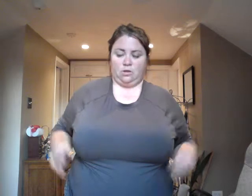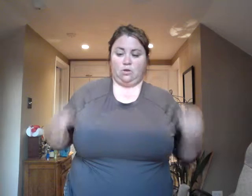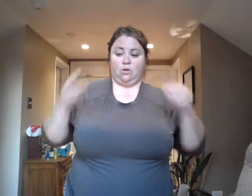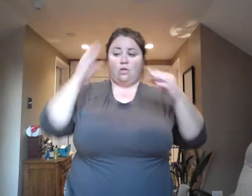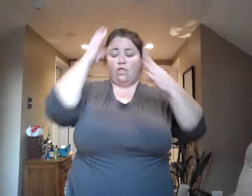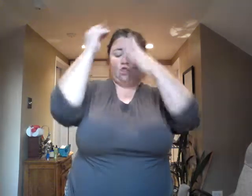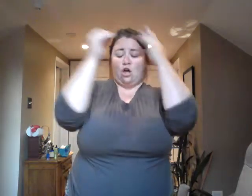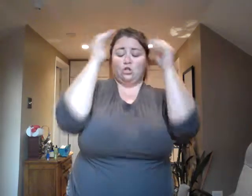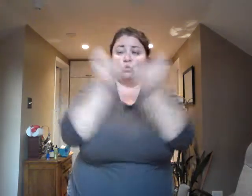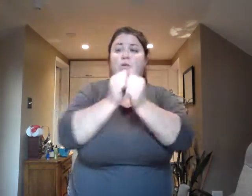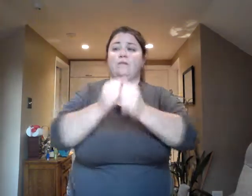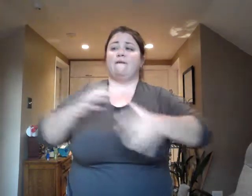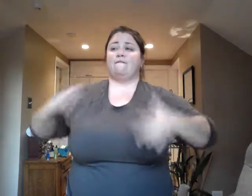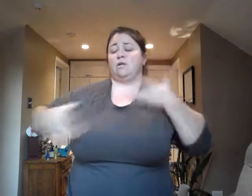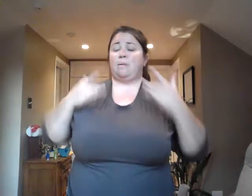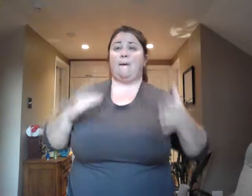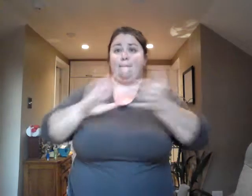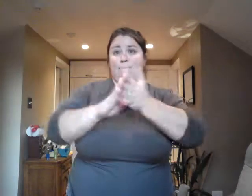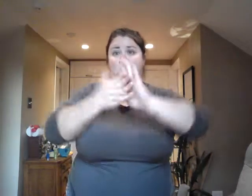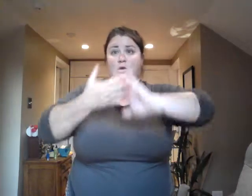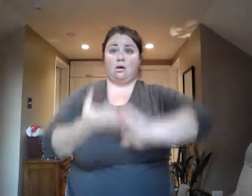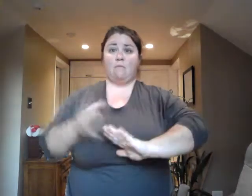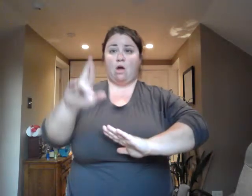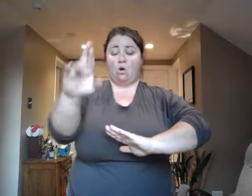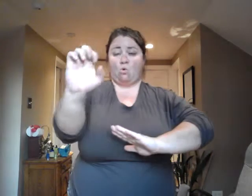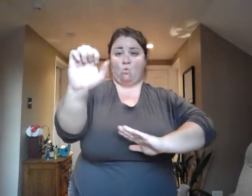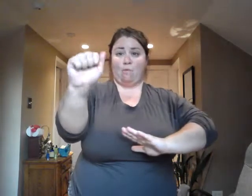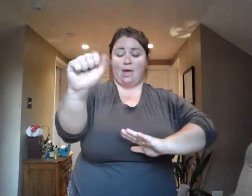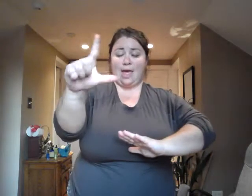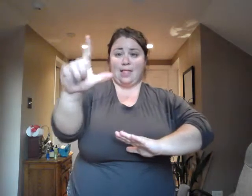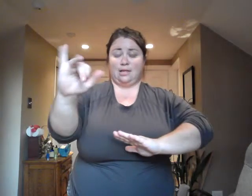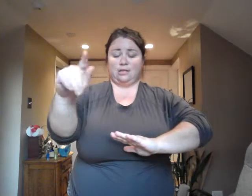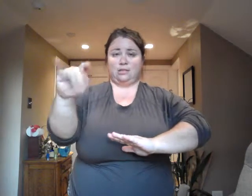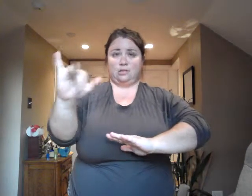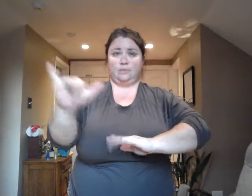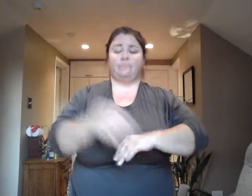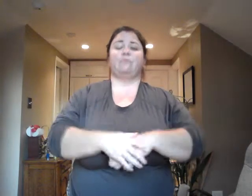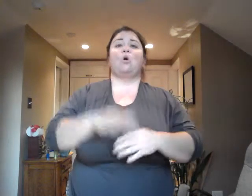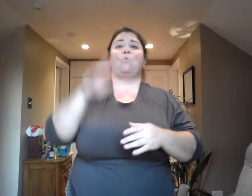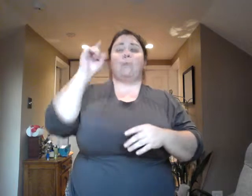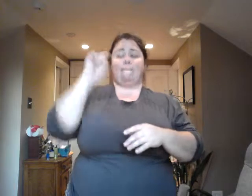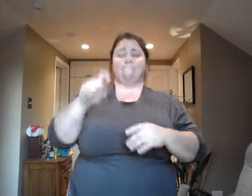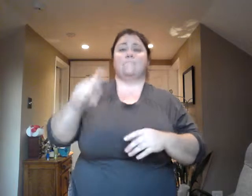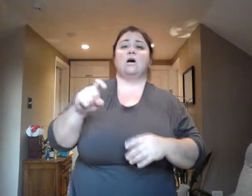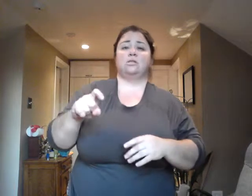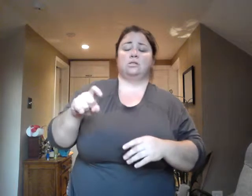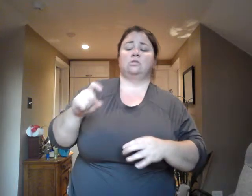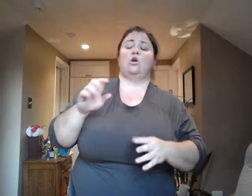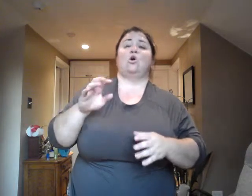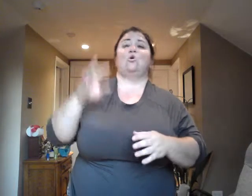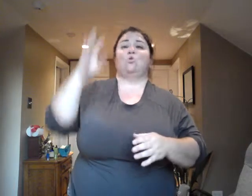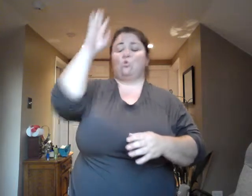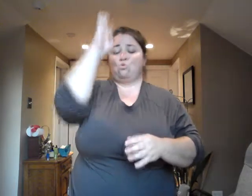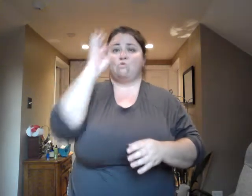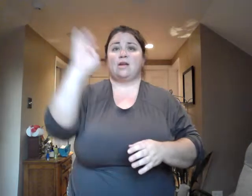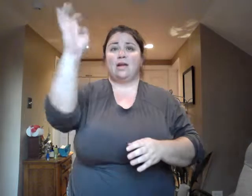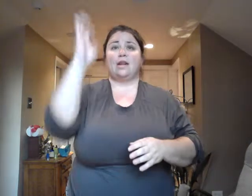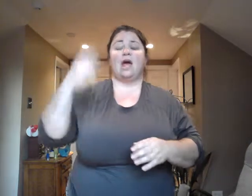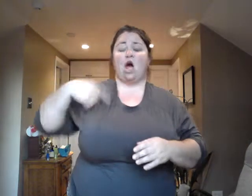become reality. We must create what we do in this world twice. Once in our minds and then